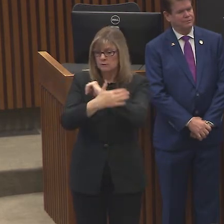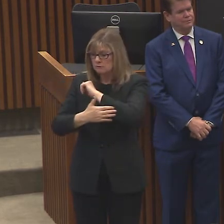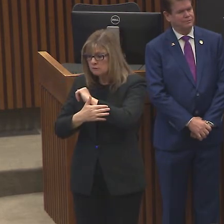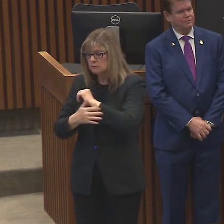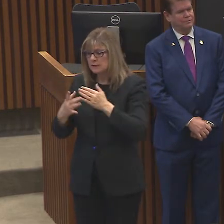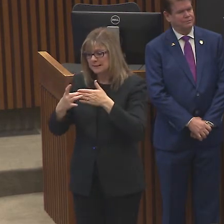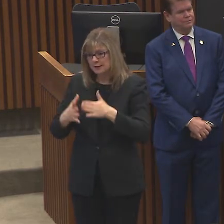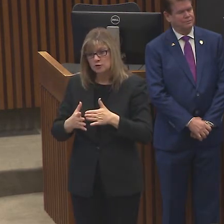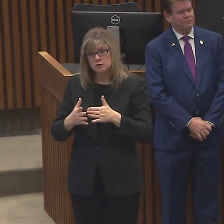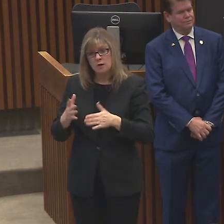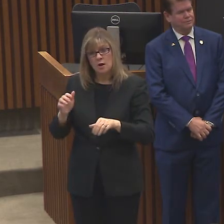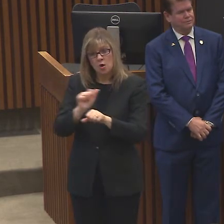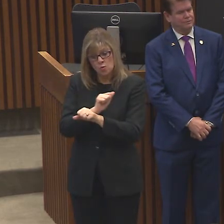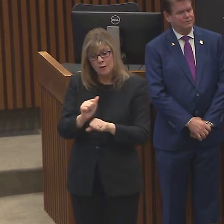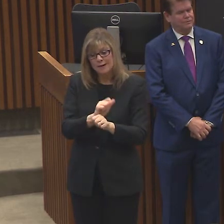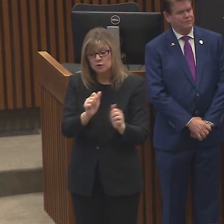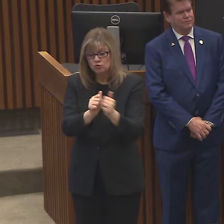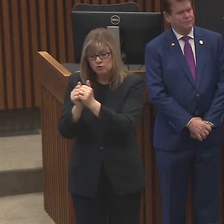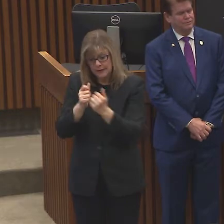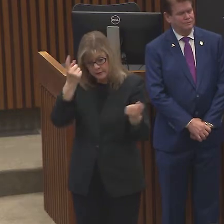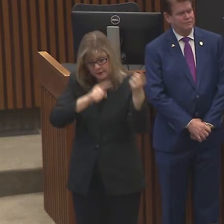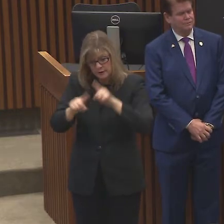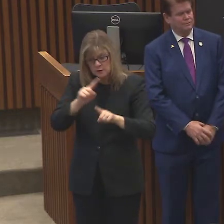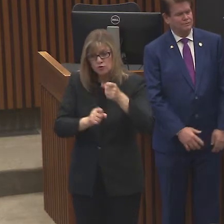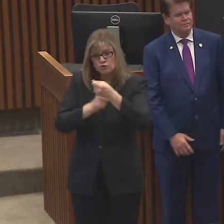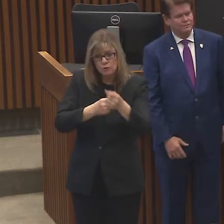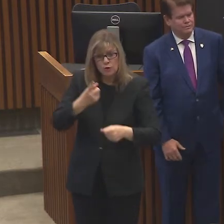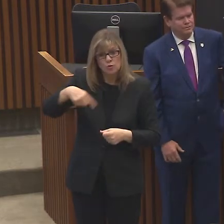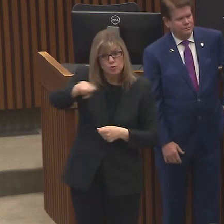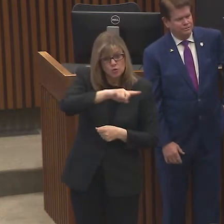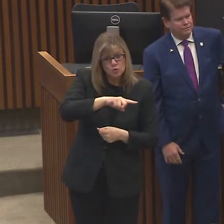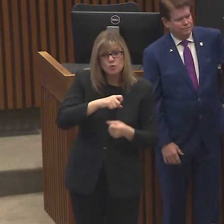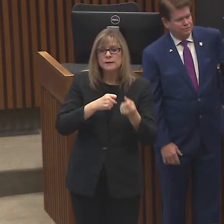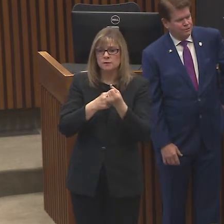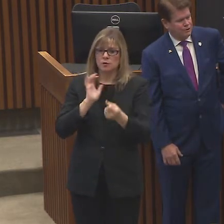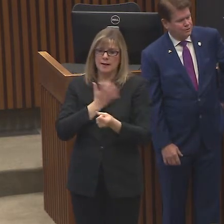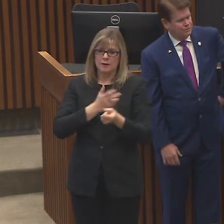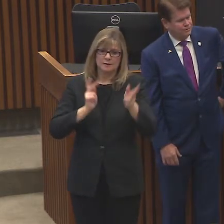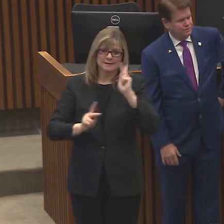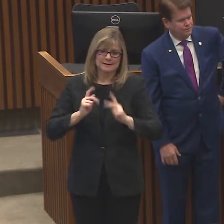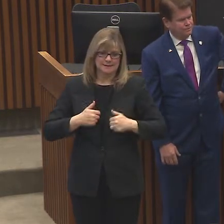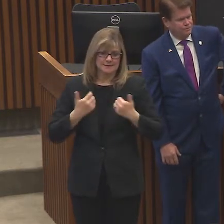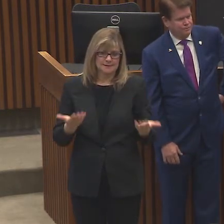support our patients and to support our citizens and so thank you for the opportunity. you.